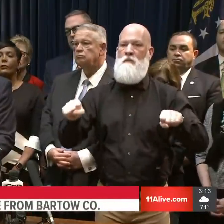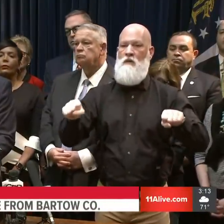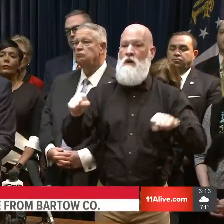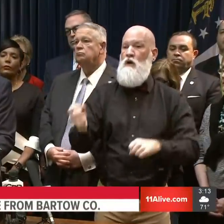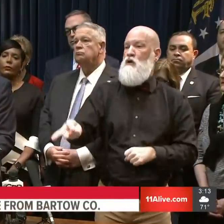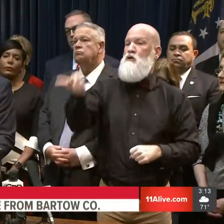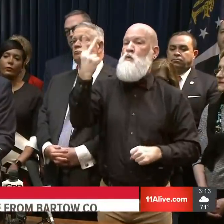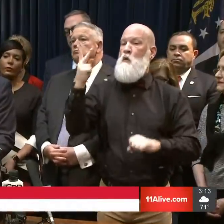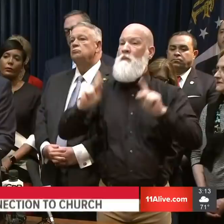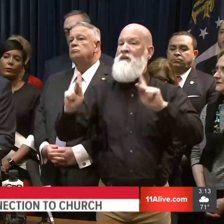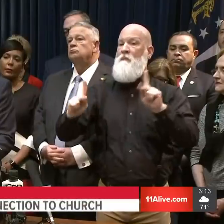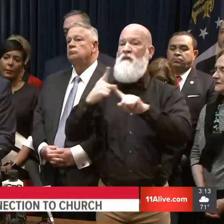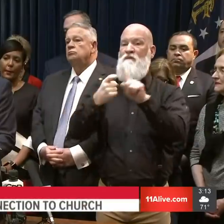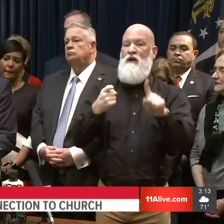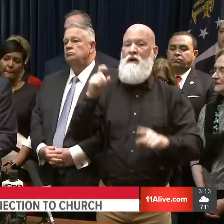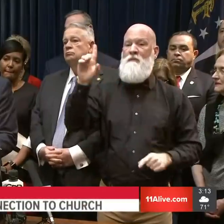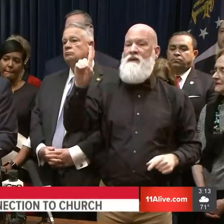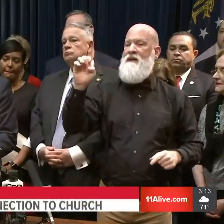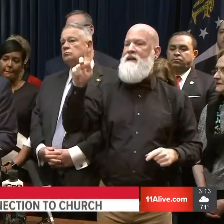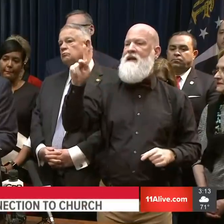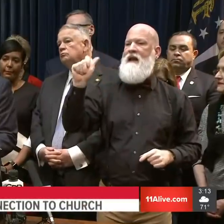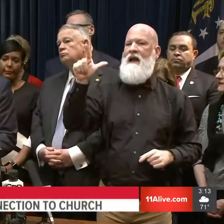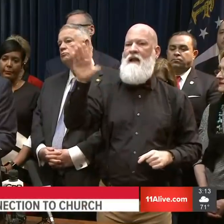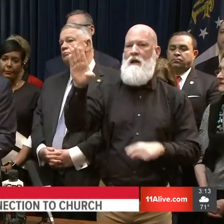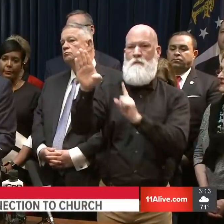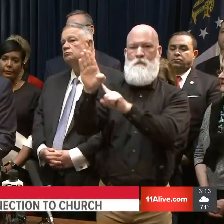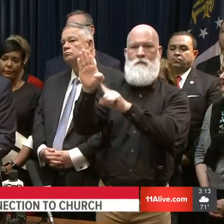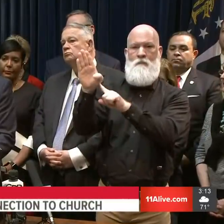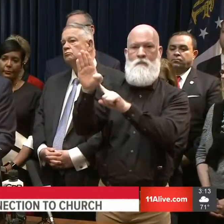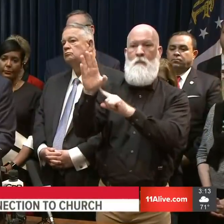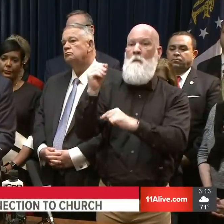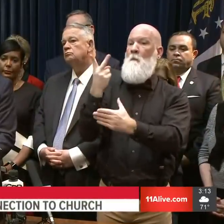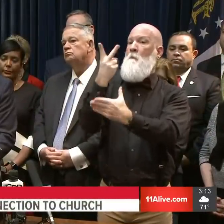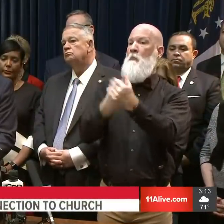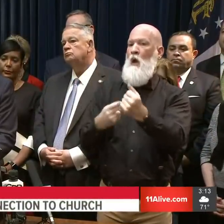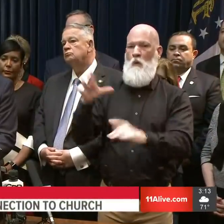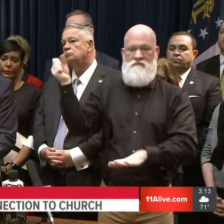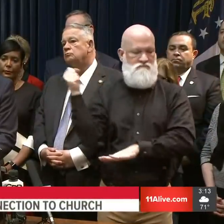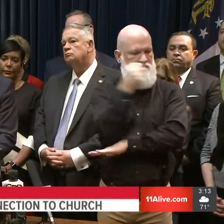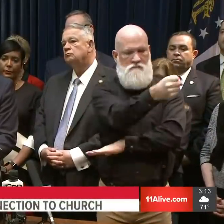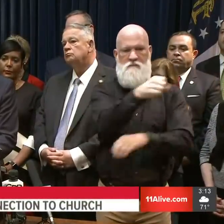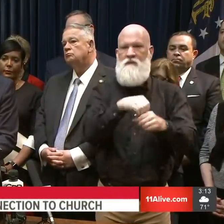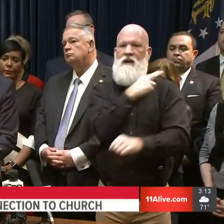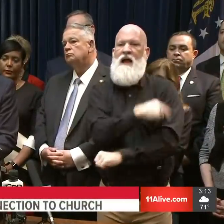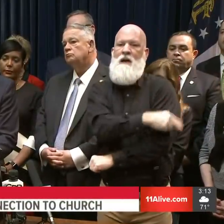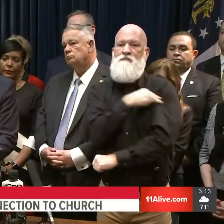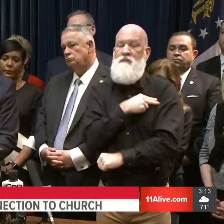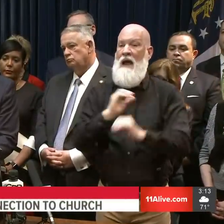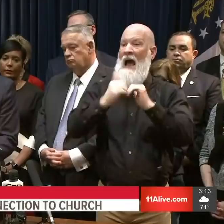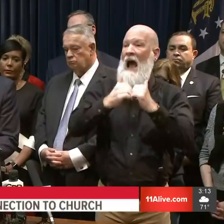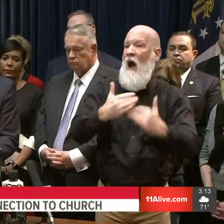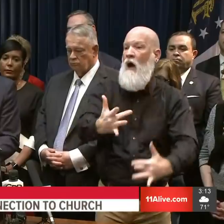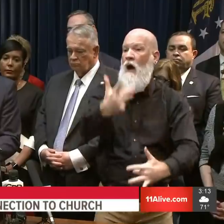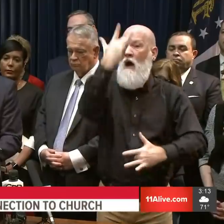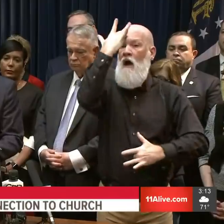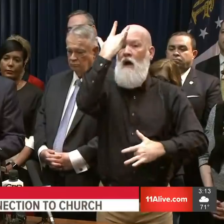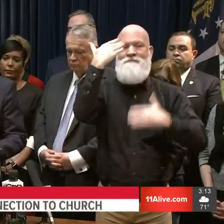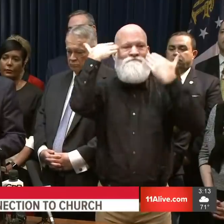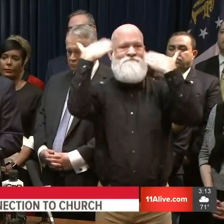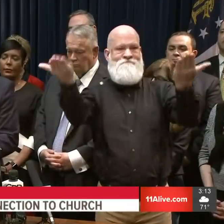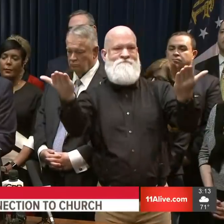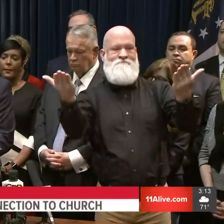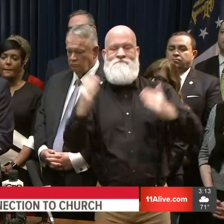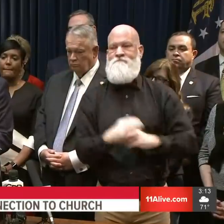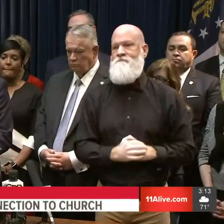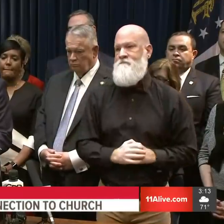from DeKalb County. Both are hospitalized and the source of their infection is unknown. There is no connection between these two